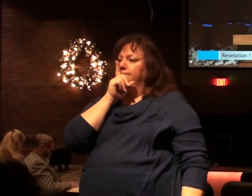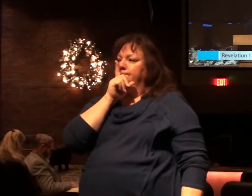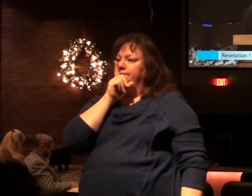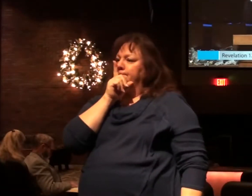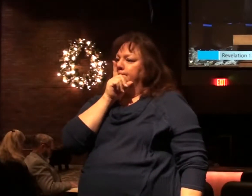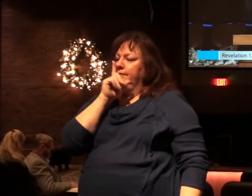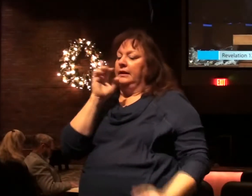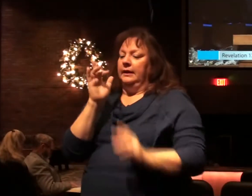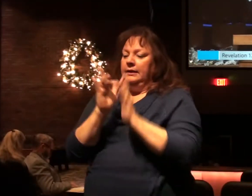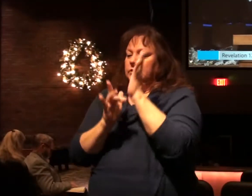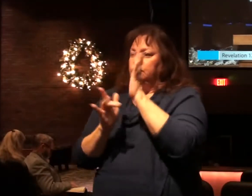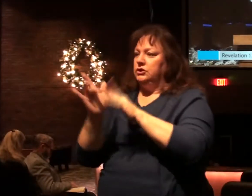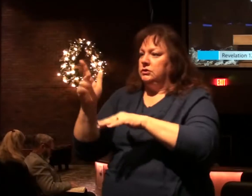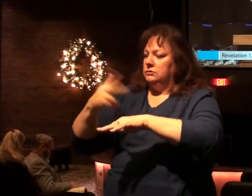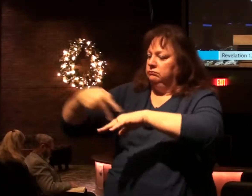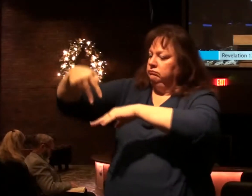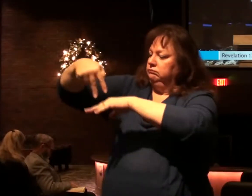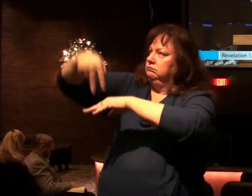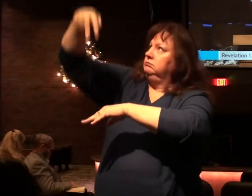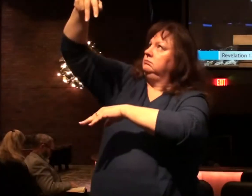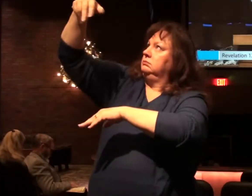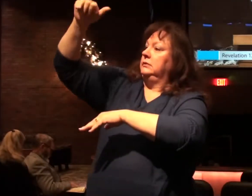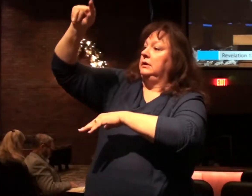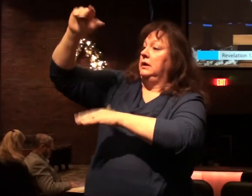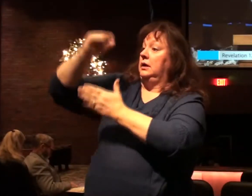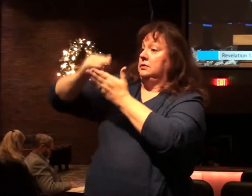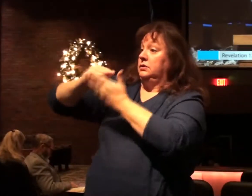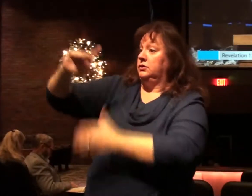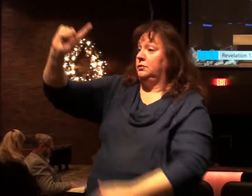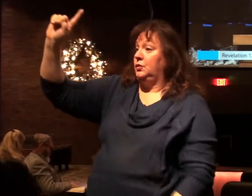Christ ascended to heaven in Acts chapter 1.